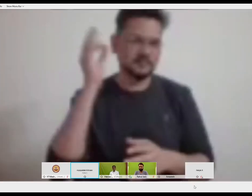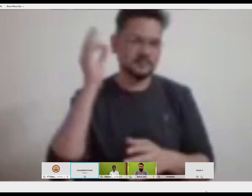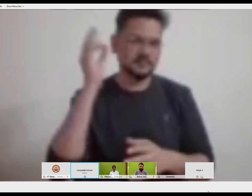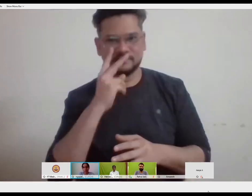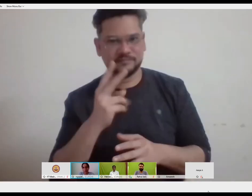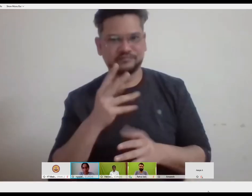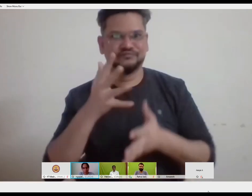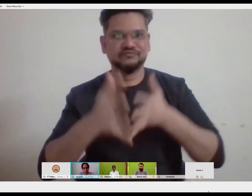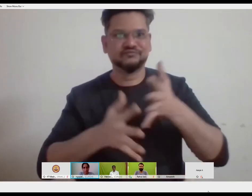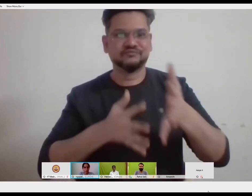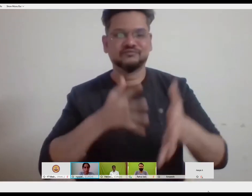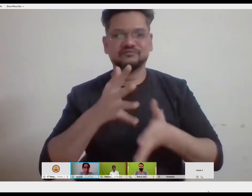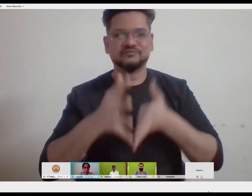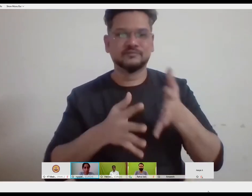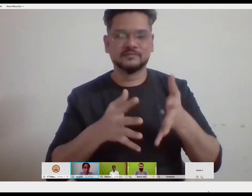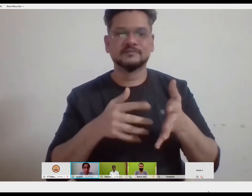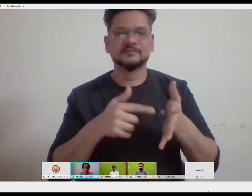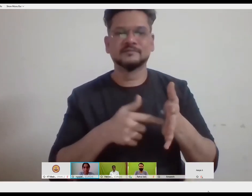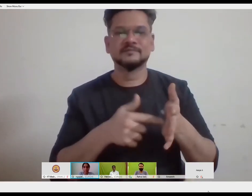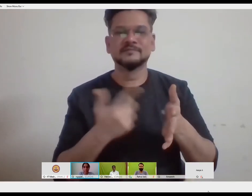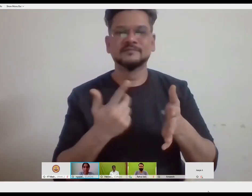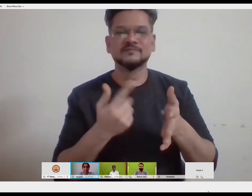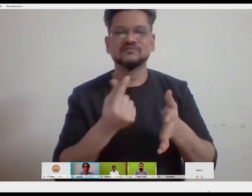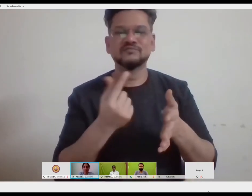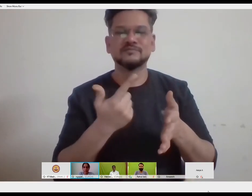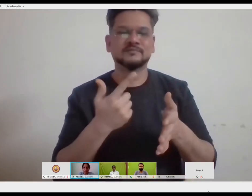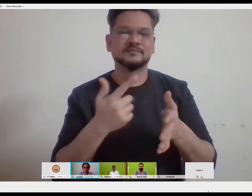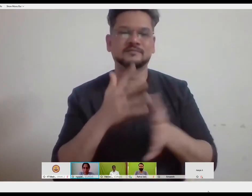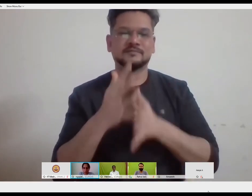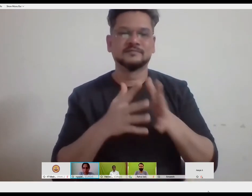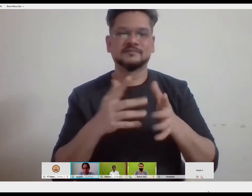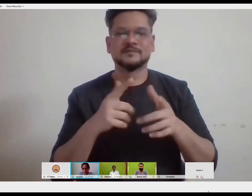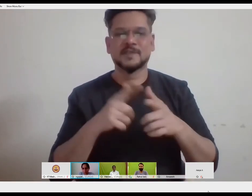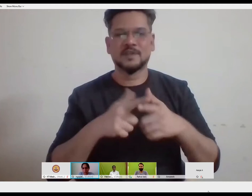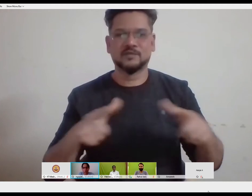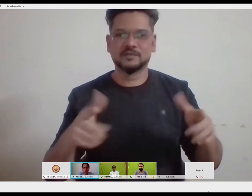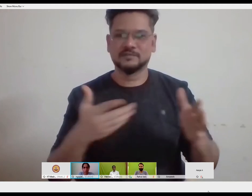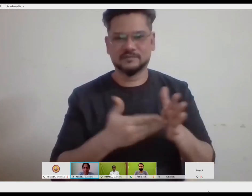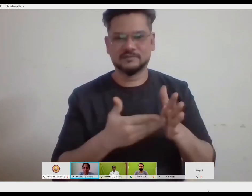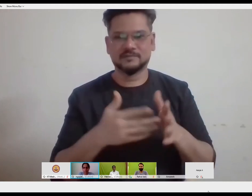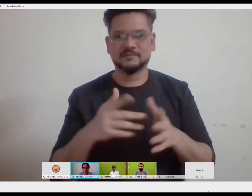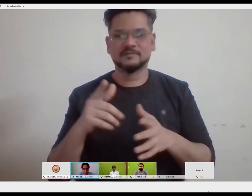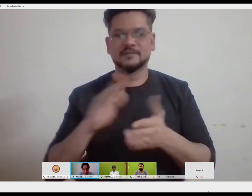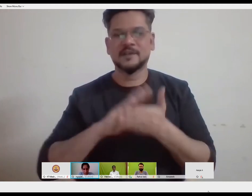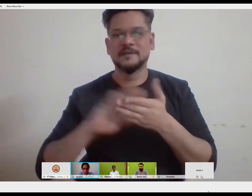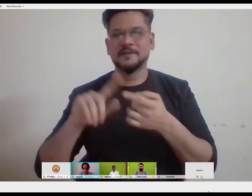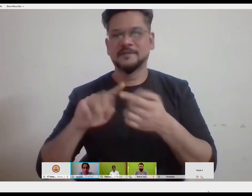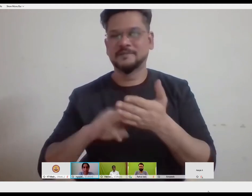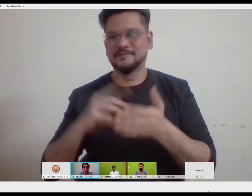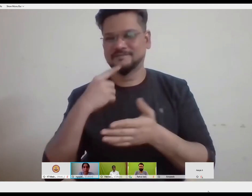And that was the language that Dr. Gopalakrishnan was talking about. And that is a very, very visual language, which is known as sign language. And